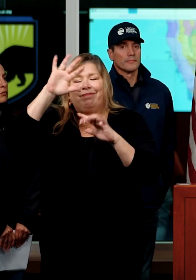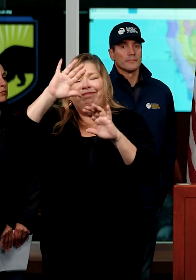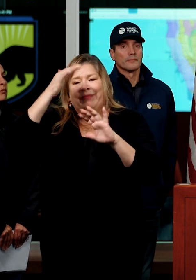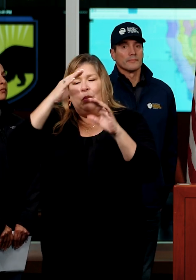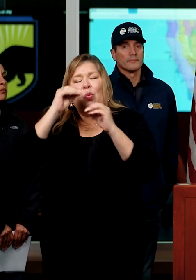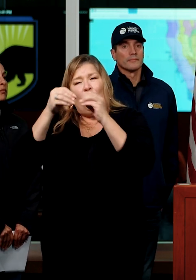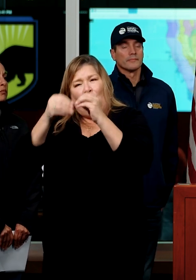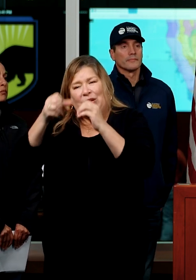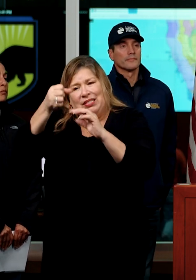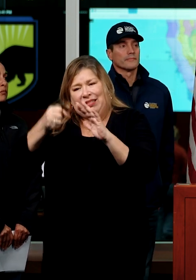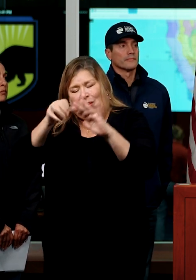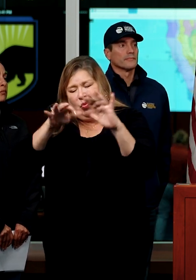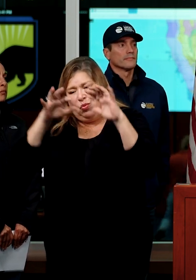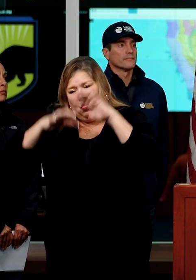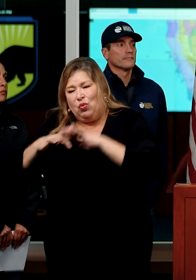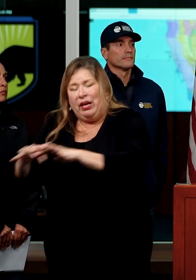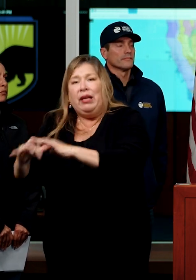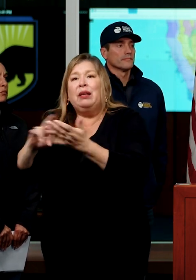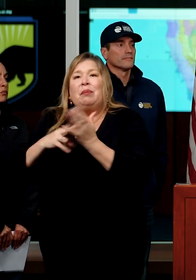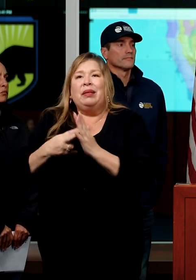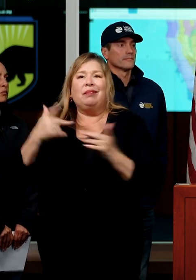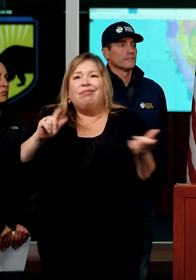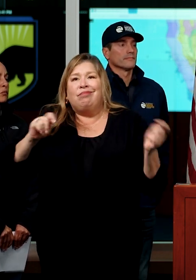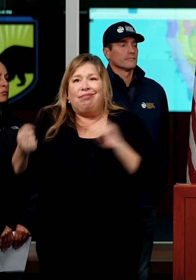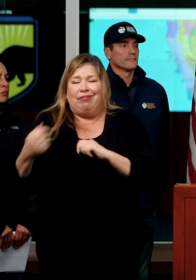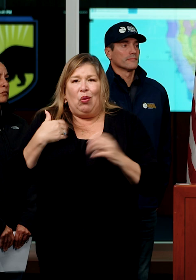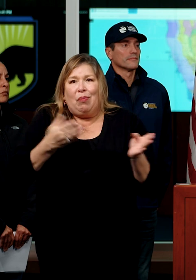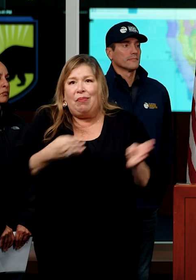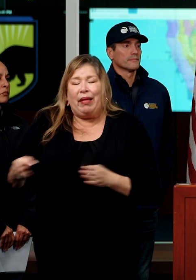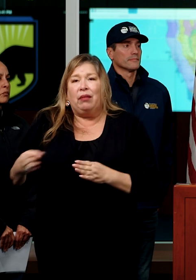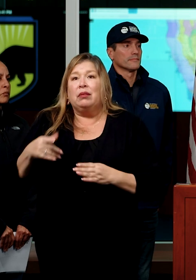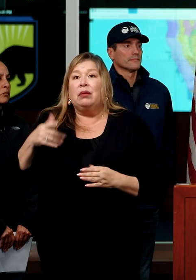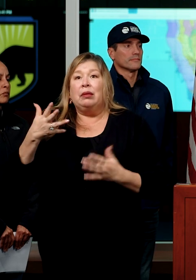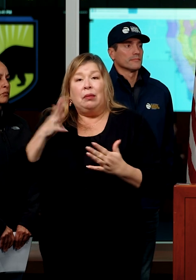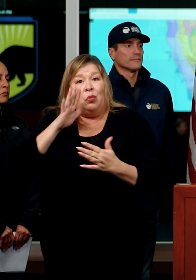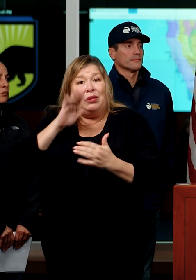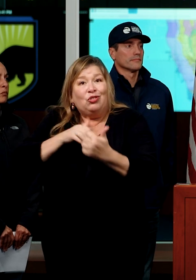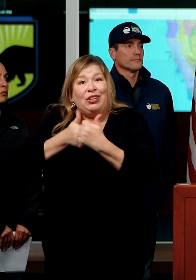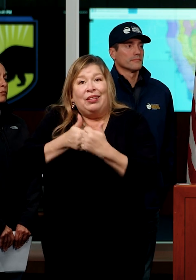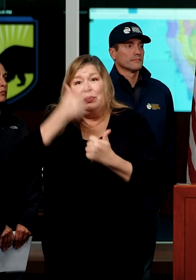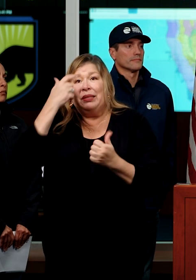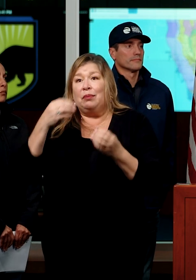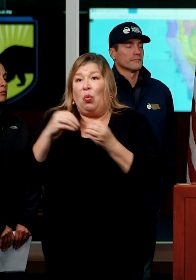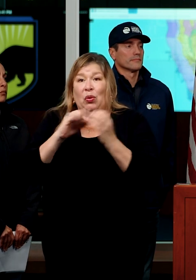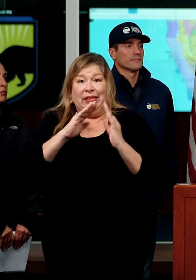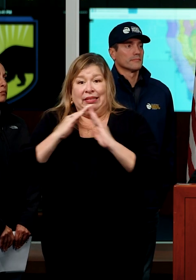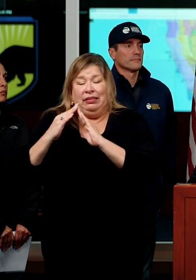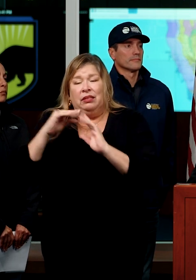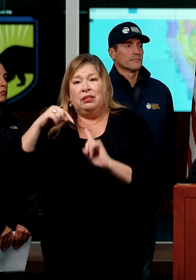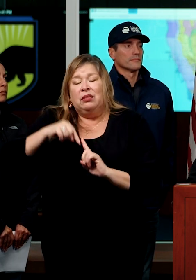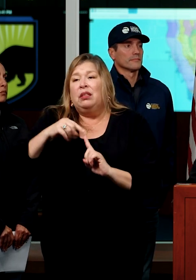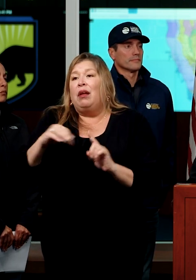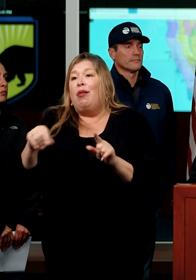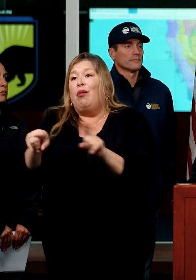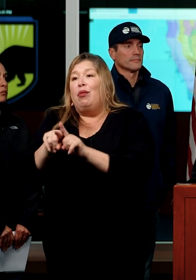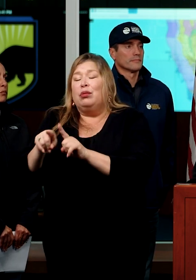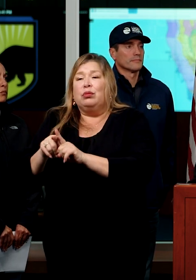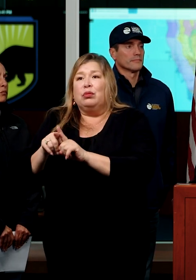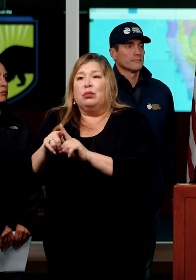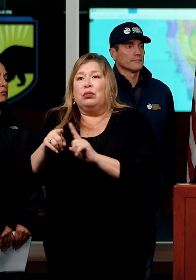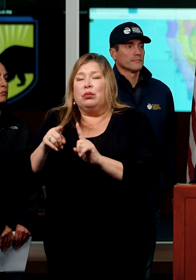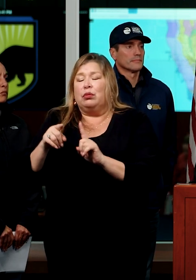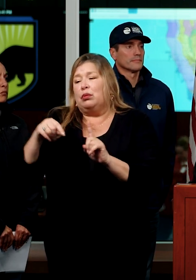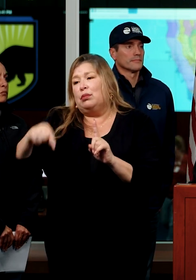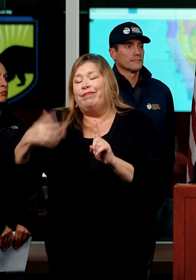we're dealing with different, uh, challenges now, perhaps a little more of an urban challenge than some of the central valley and north, uh,